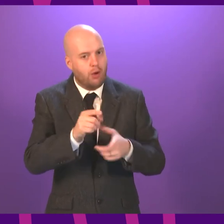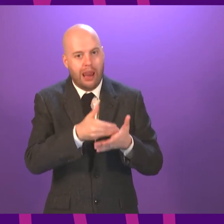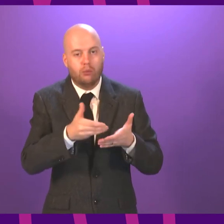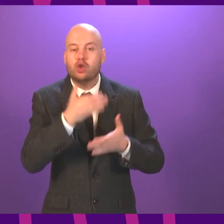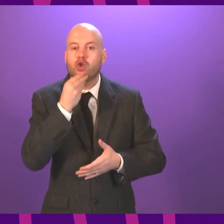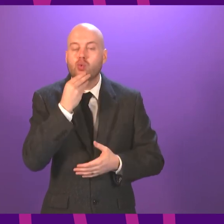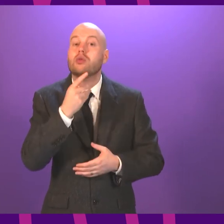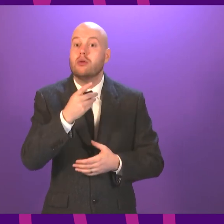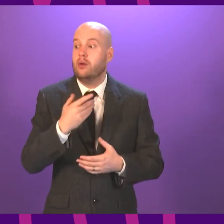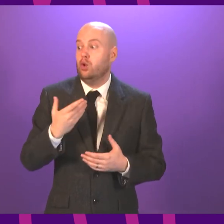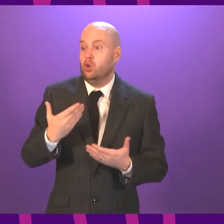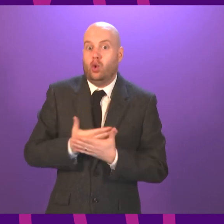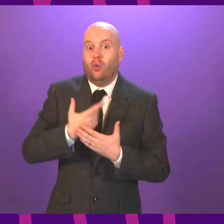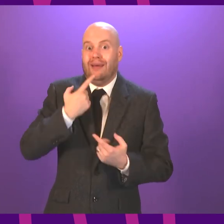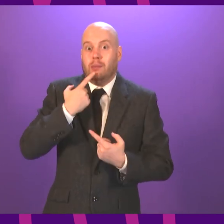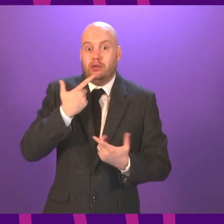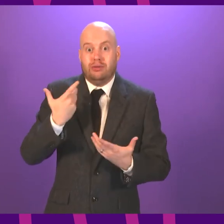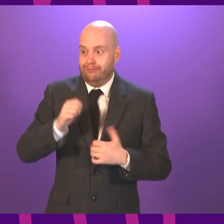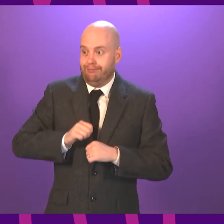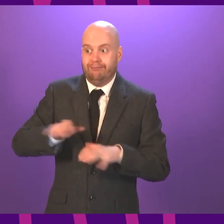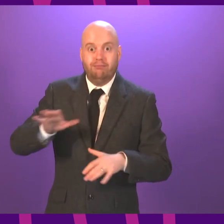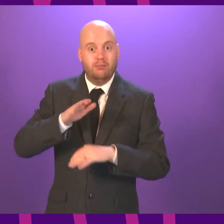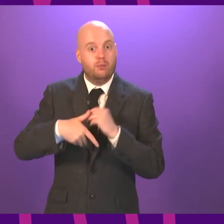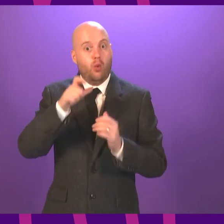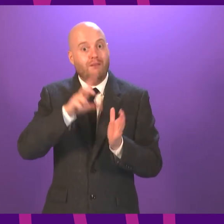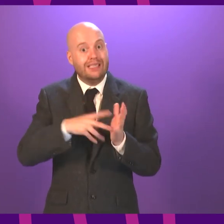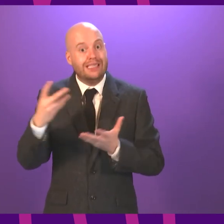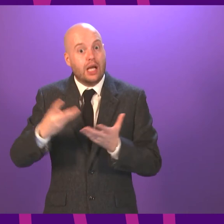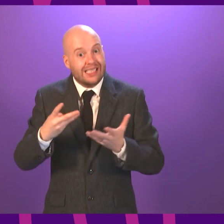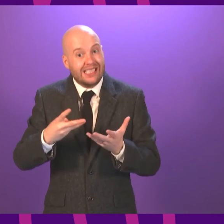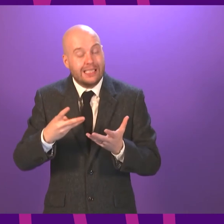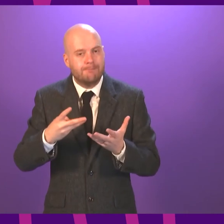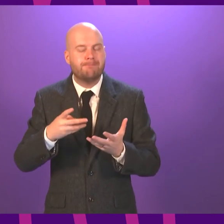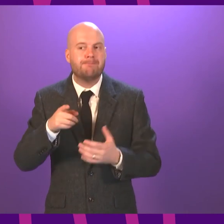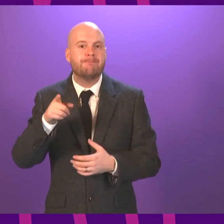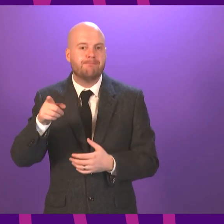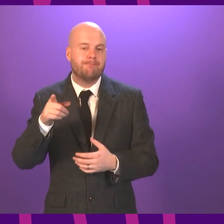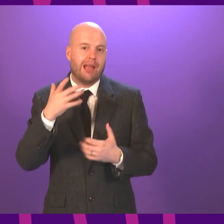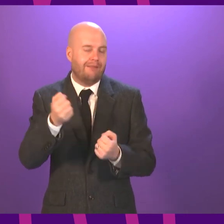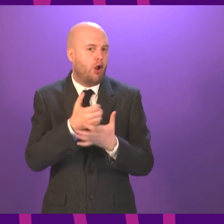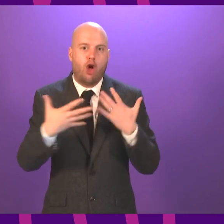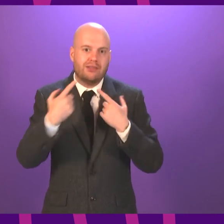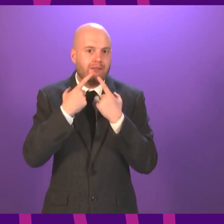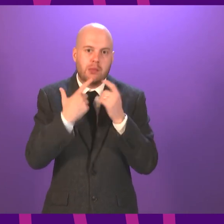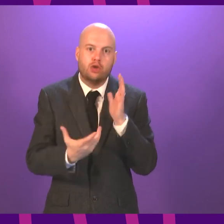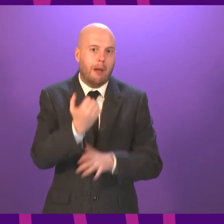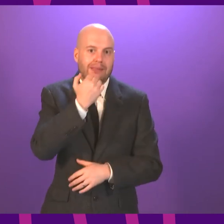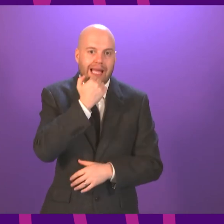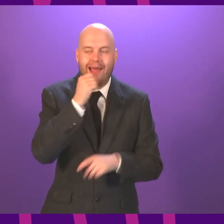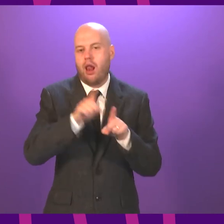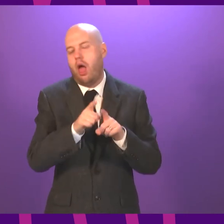in recent weeks. Some of the work that has been done there around surge testing, but also particularly around